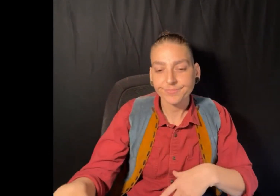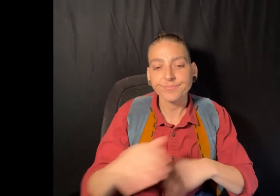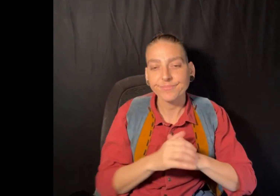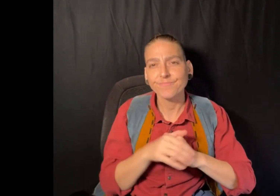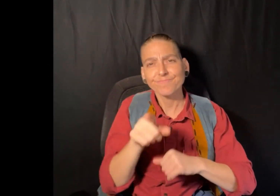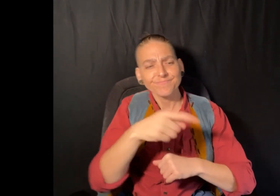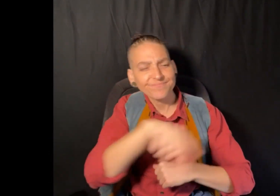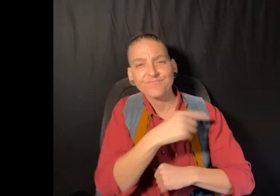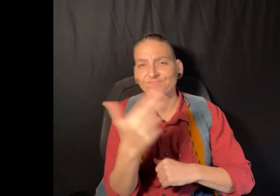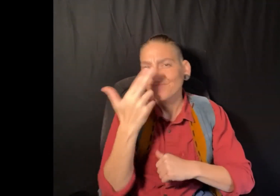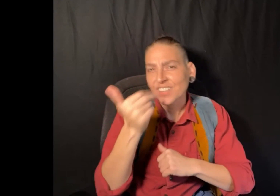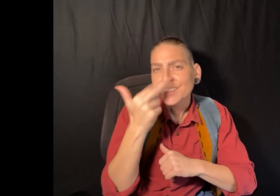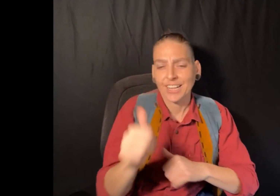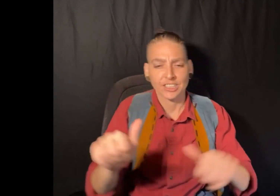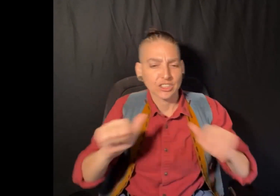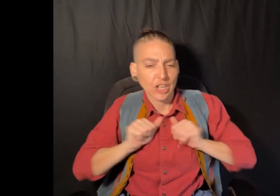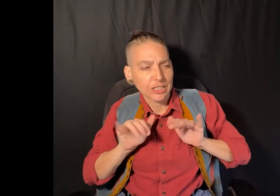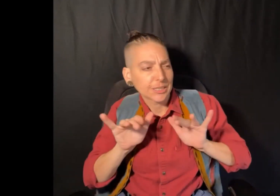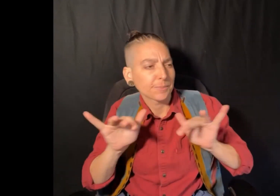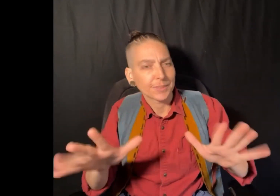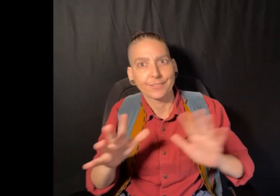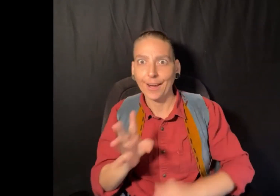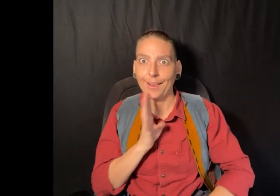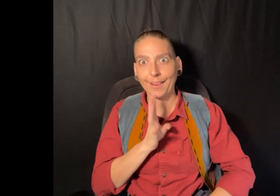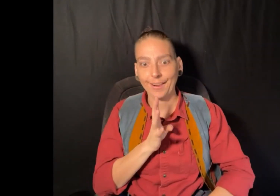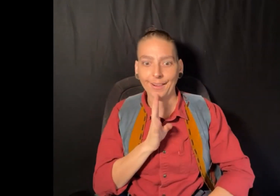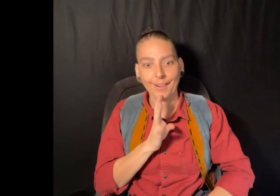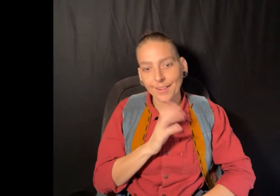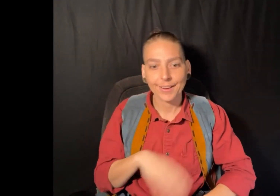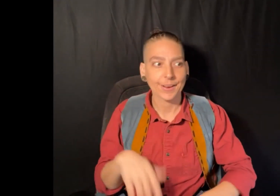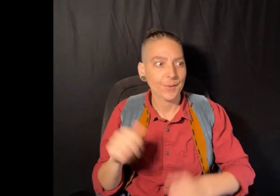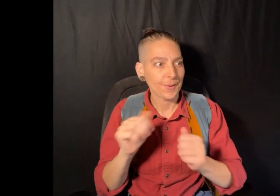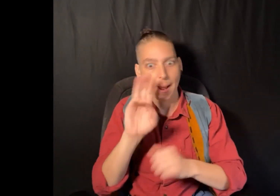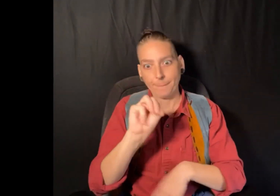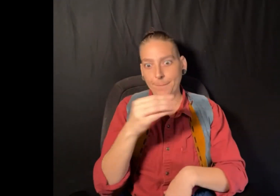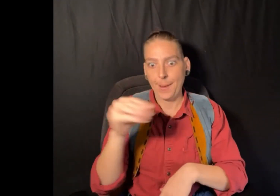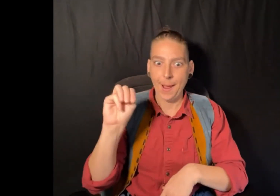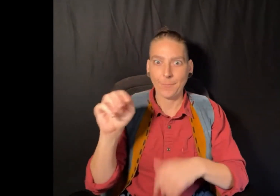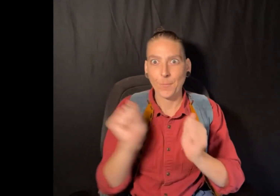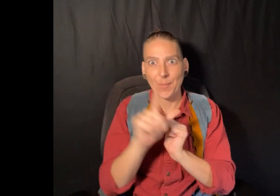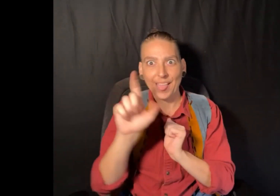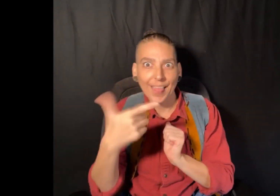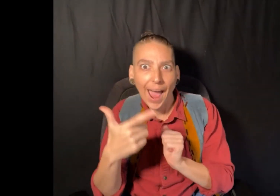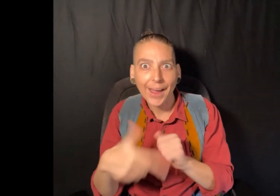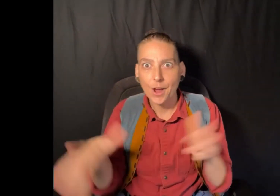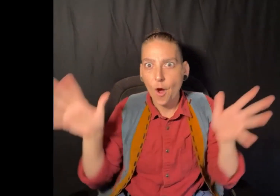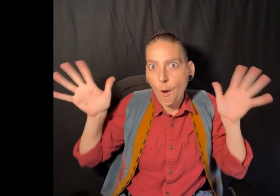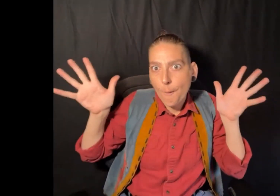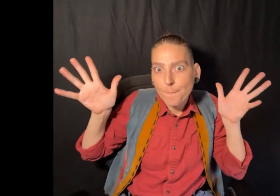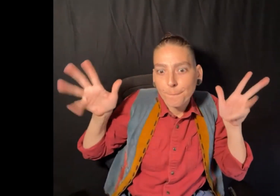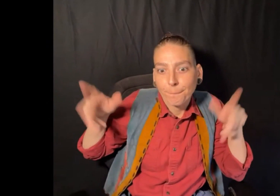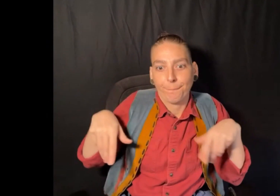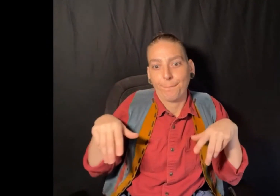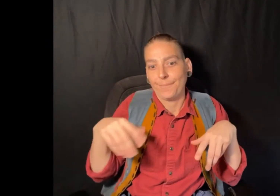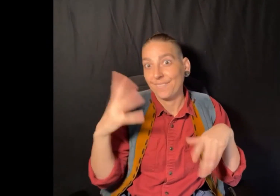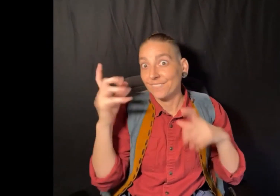Those are the funny and charismatic talking M&Ms with legs, arms, and facial expressions.